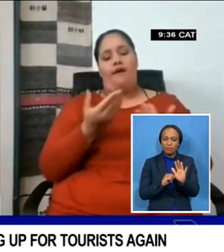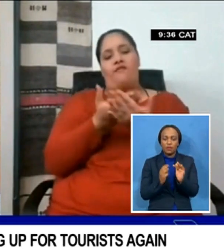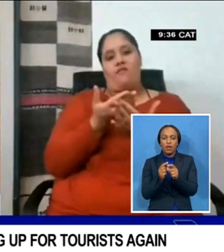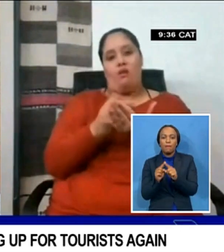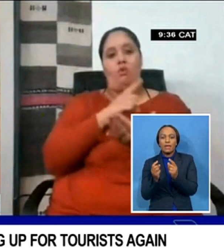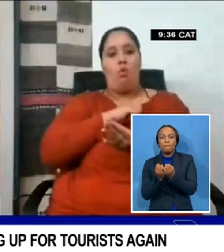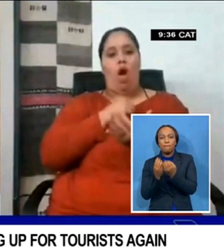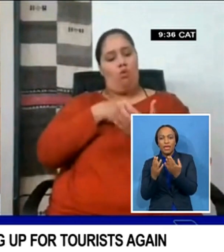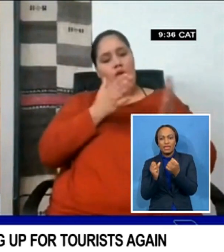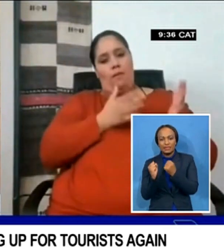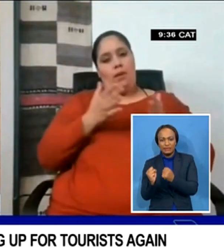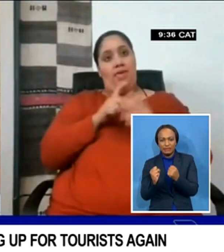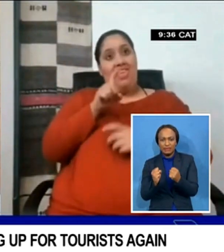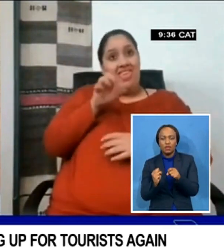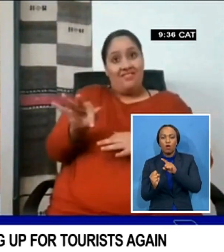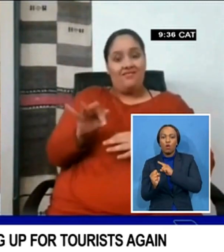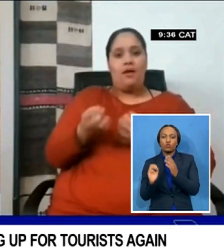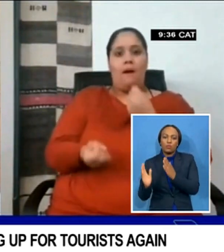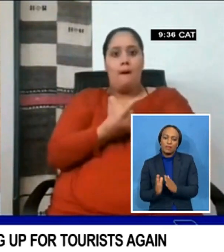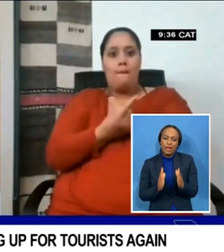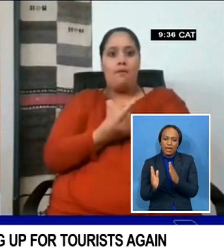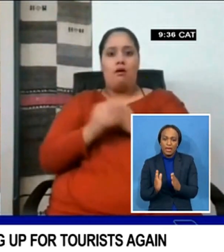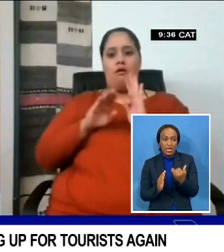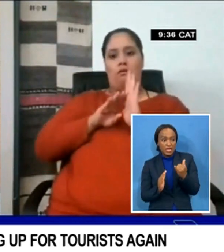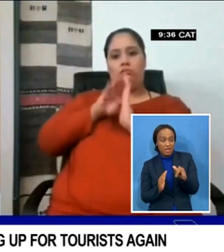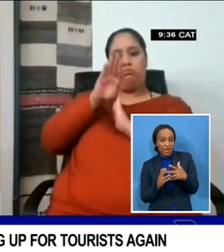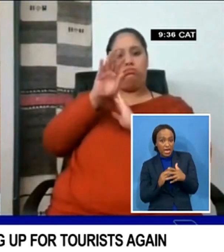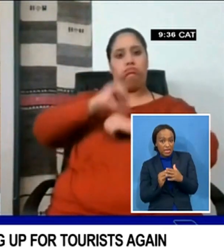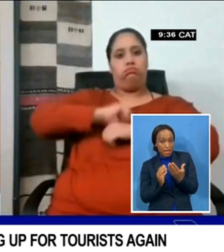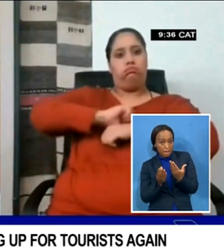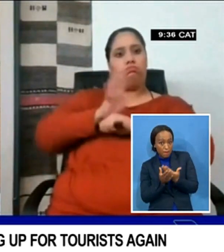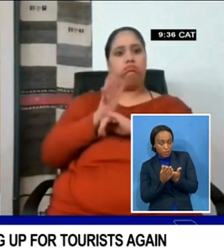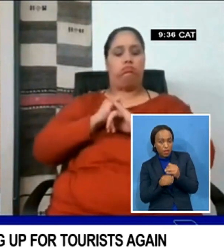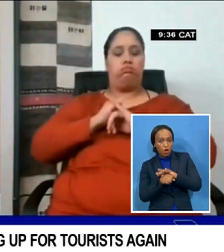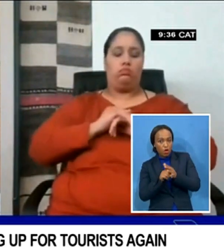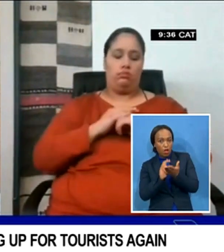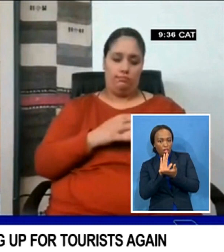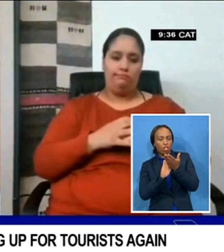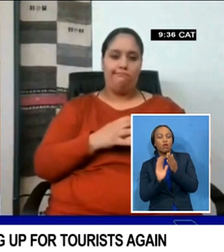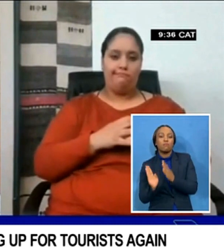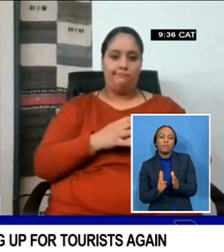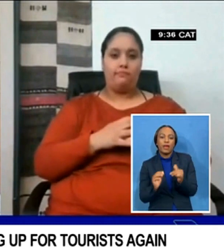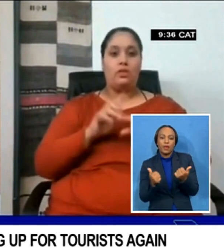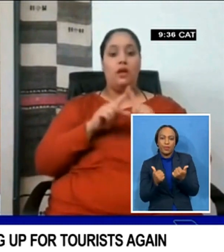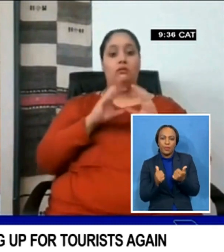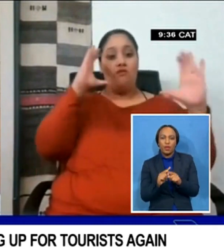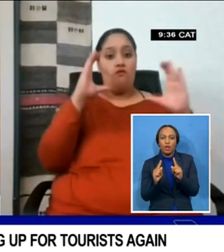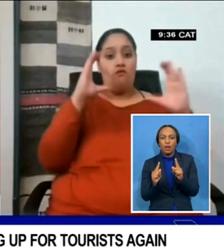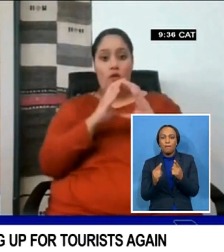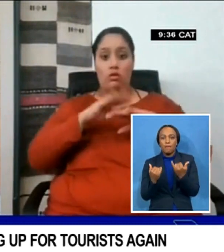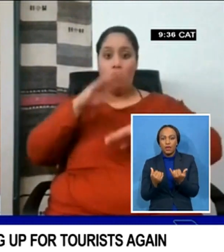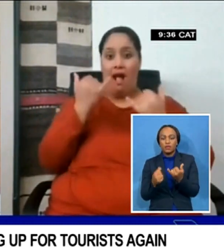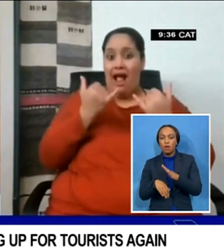prepared should we have any rise in infections. But of course, the main focus we now need to move to is